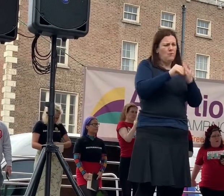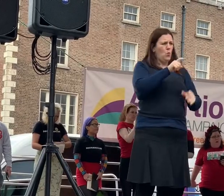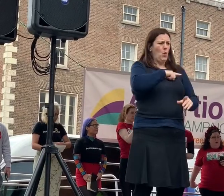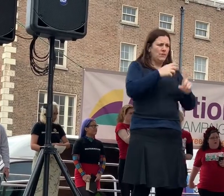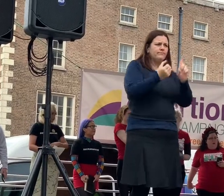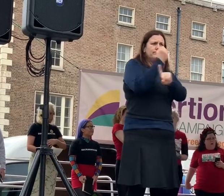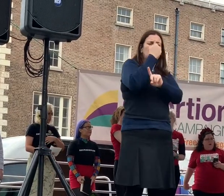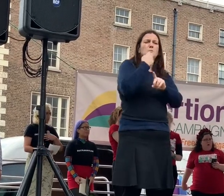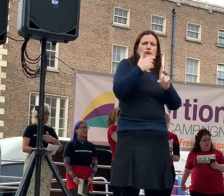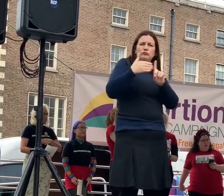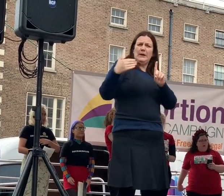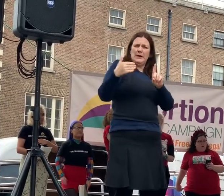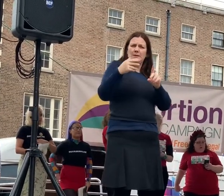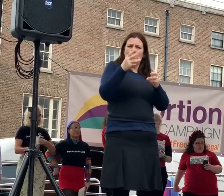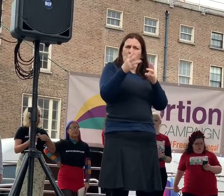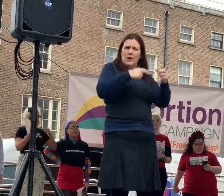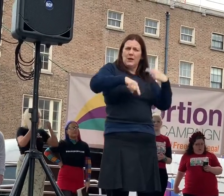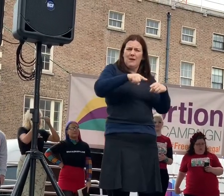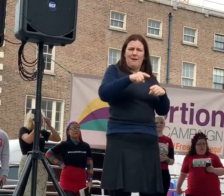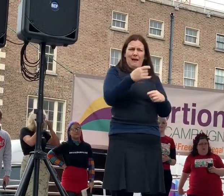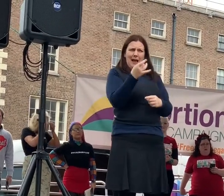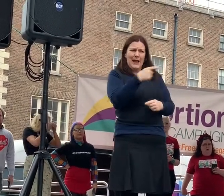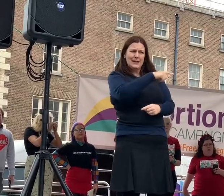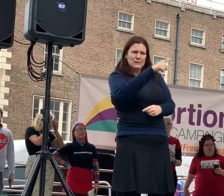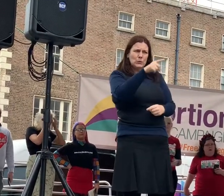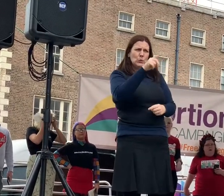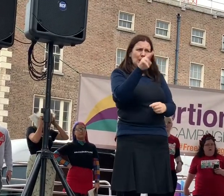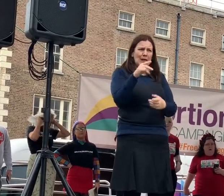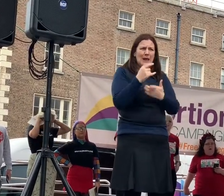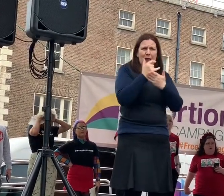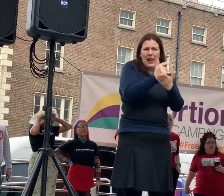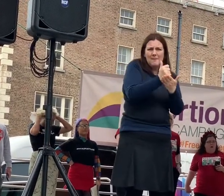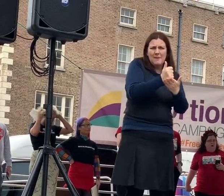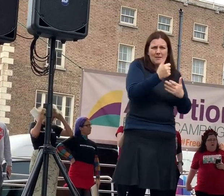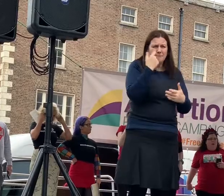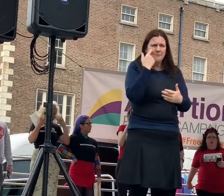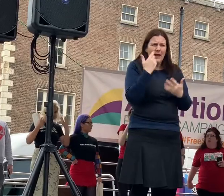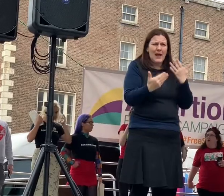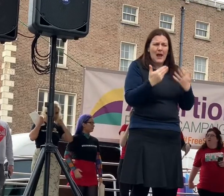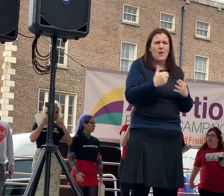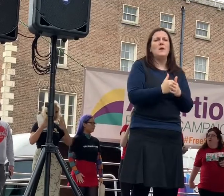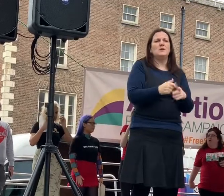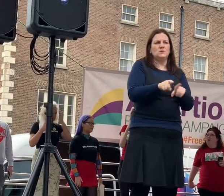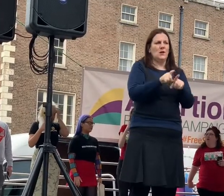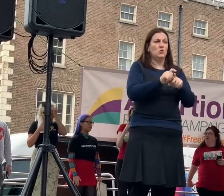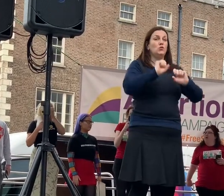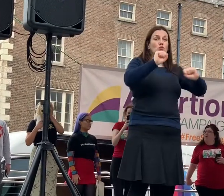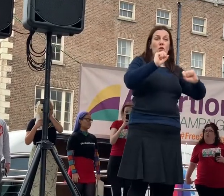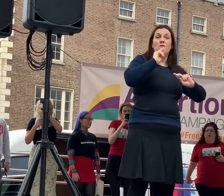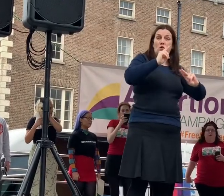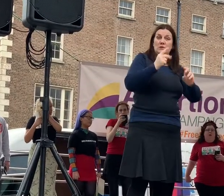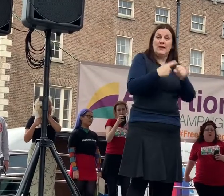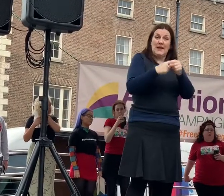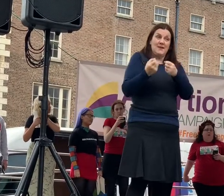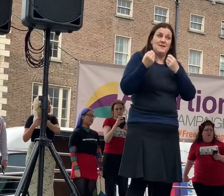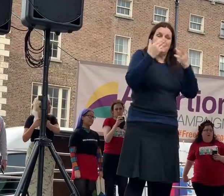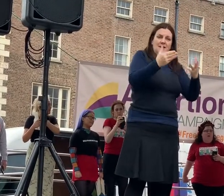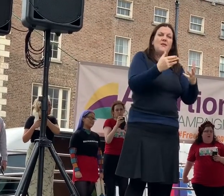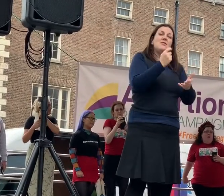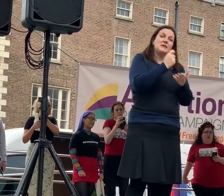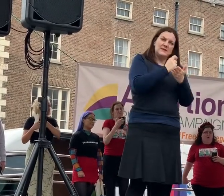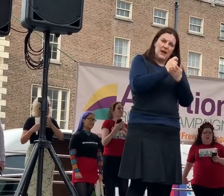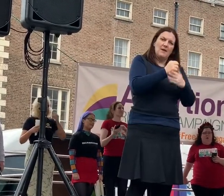done around you. Ask how you can help. Lend your voices once again as you did before. The time for